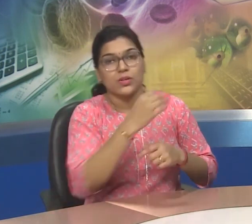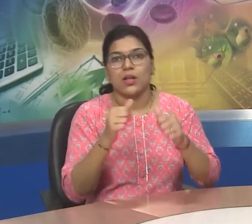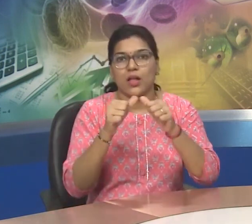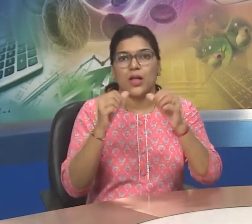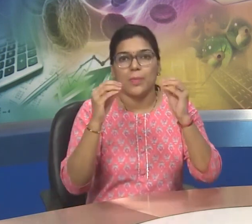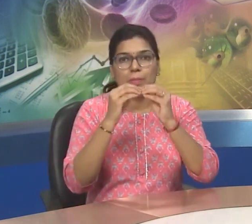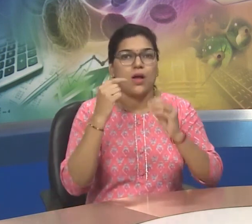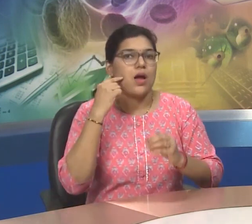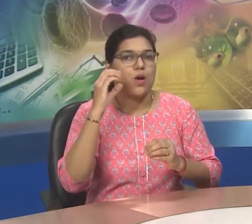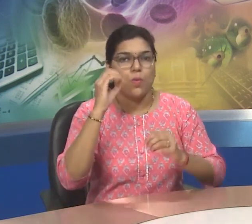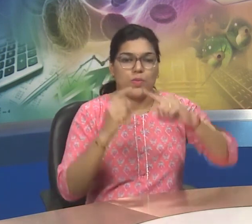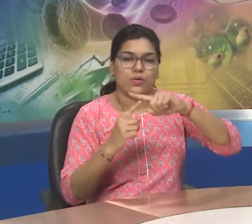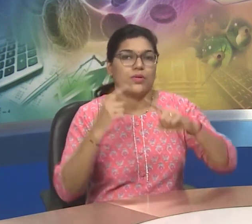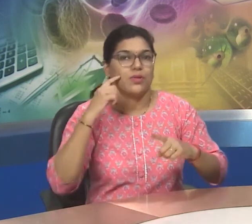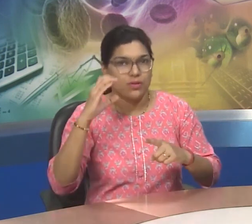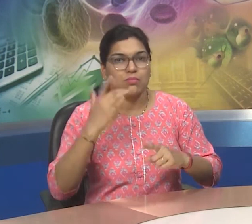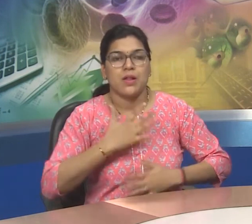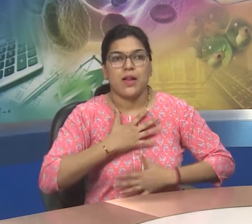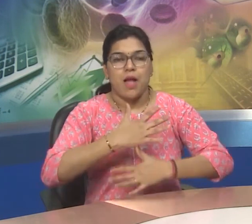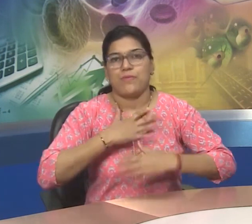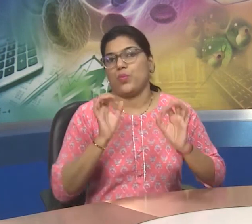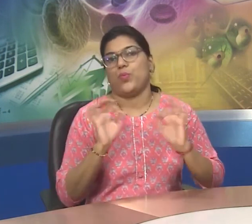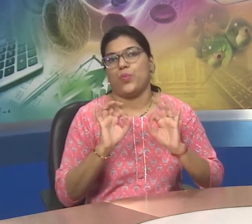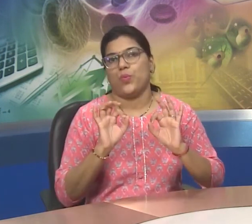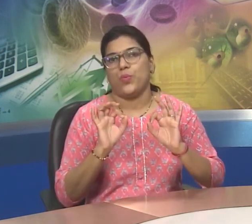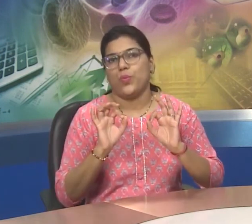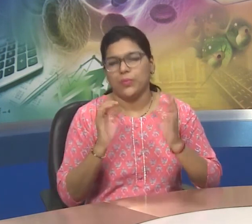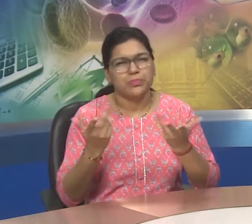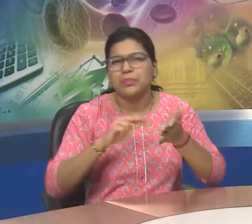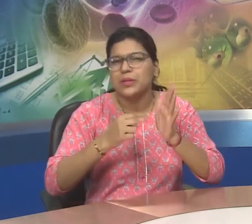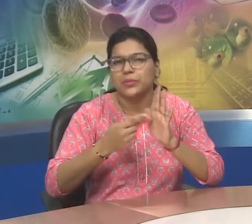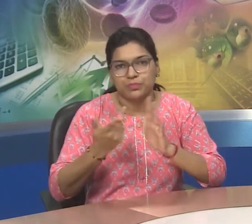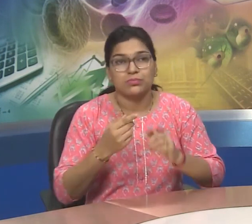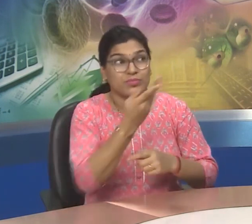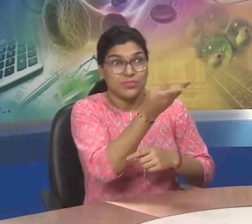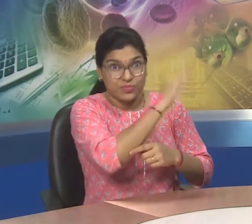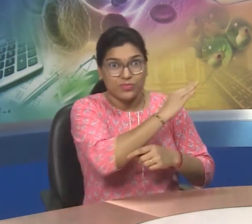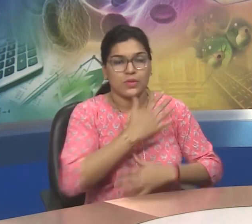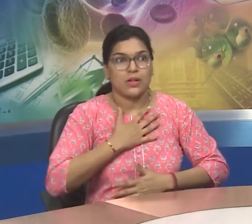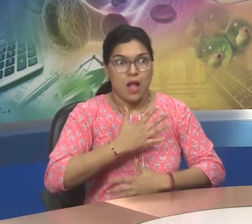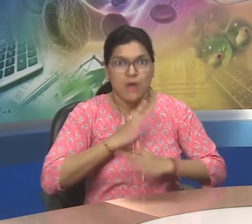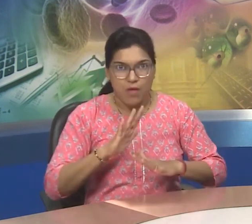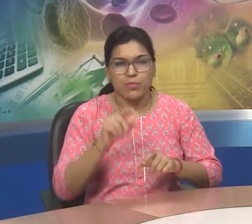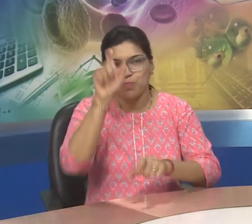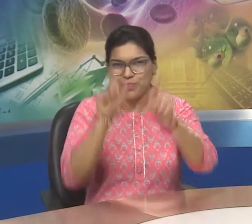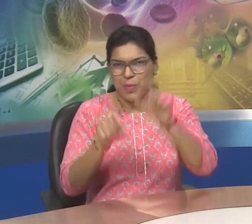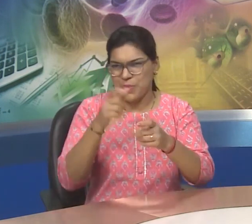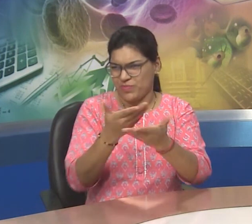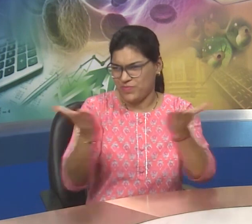such as living organisms, plants etc. Abiotic. Abiotic. Abiotics